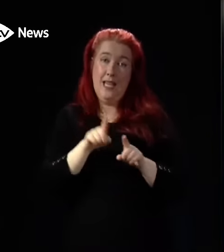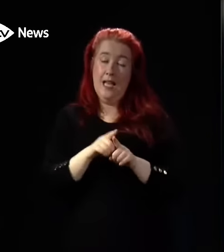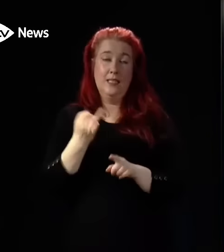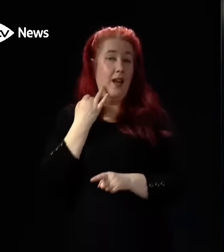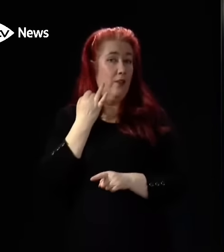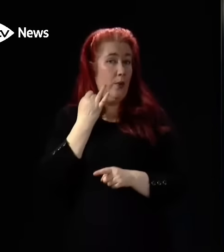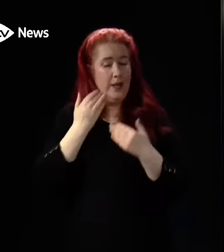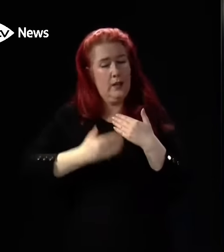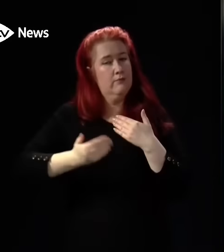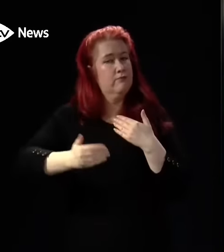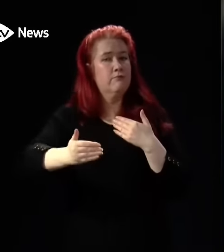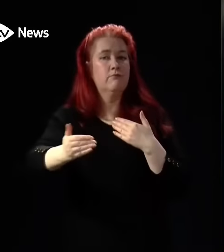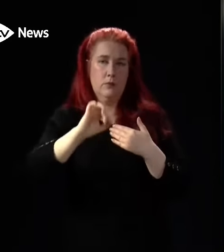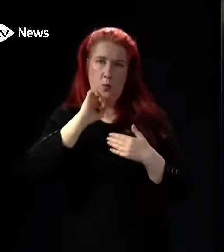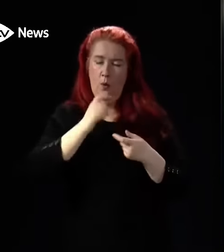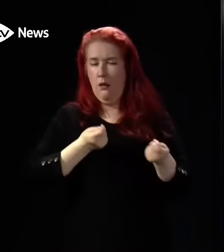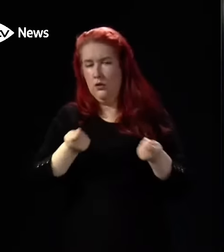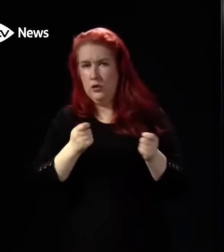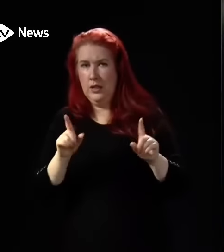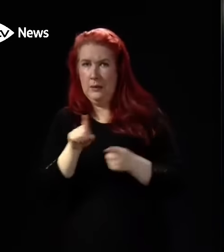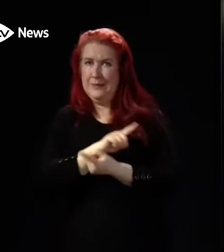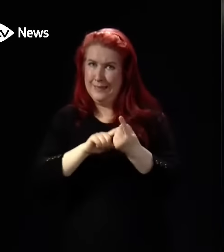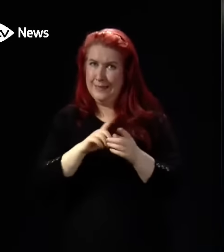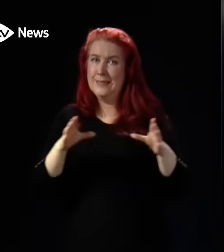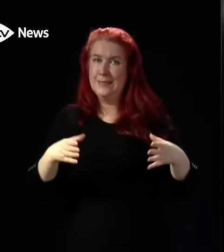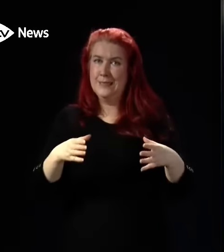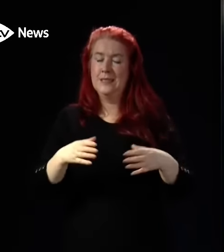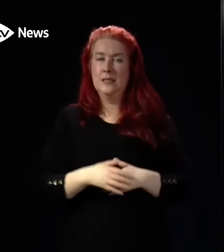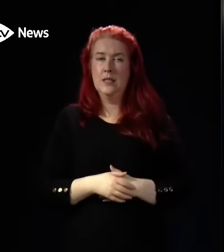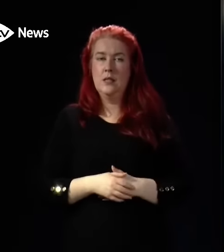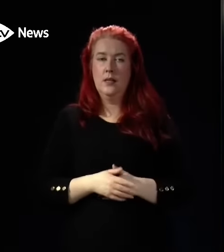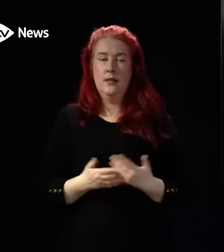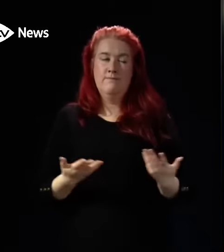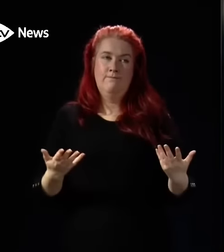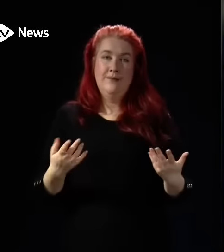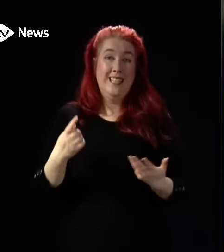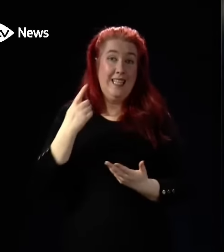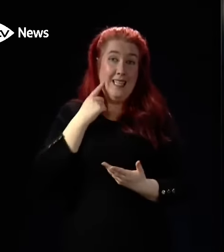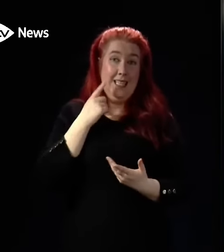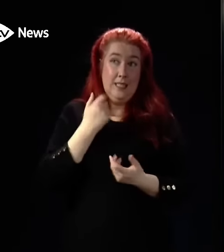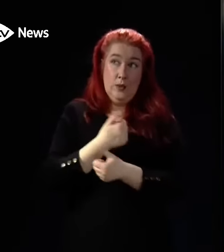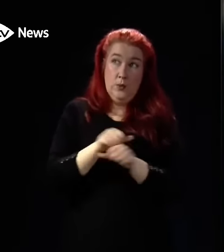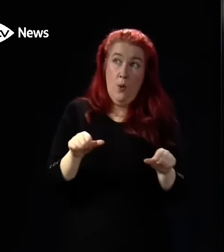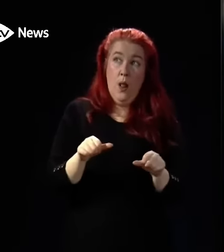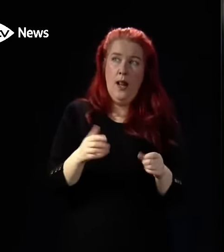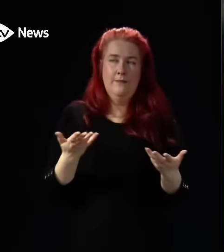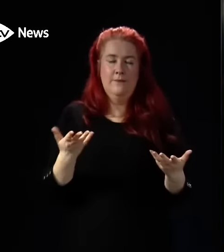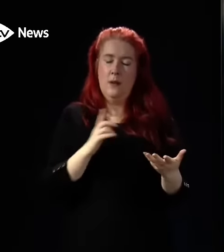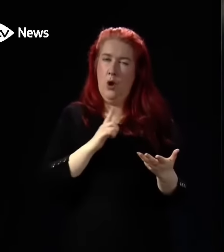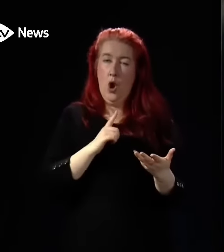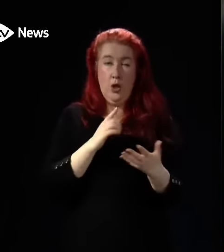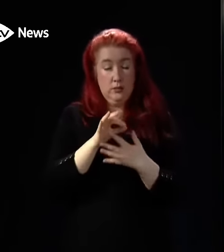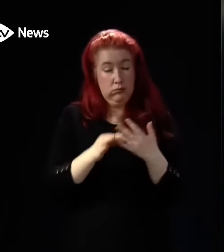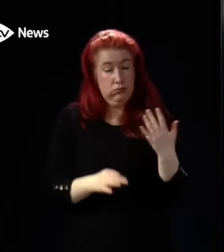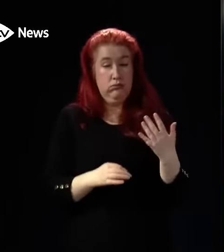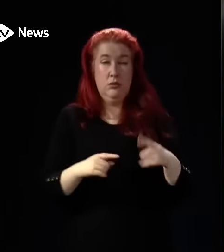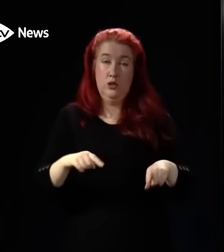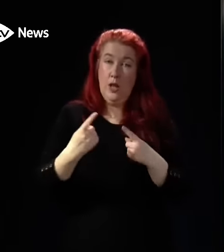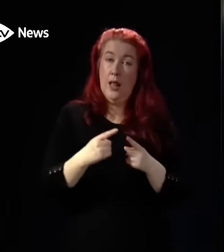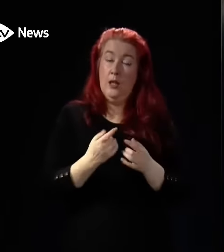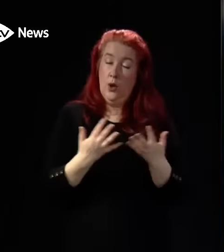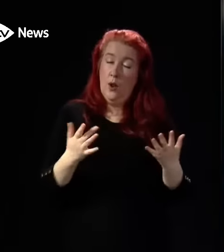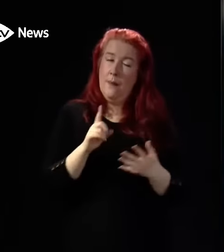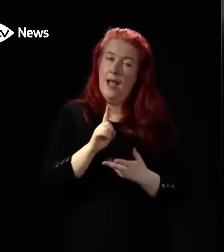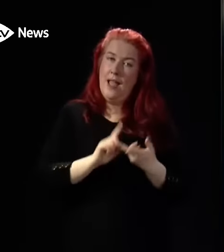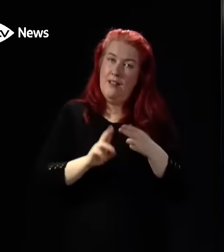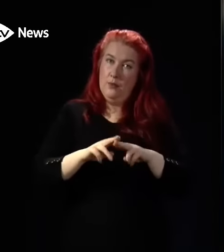There are no easy solutions given the nature and scale of the challenges faced right now. But by enabling more